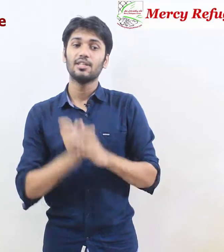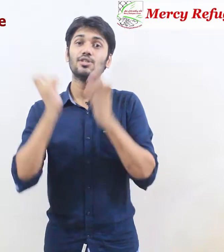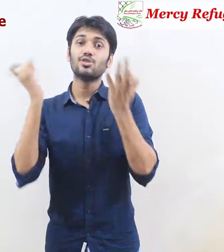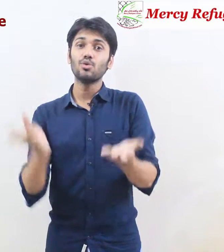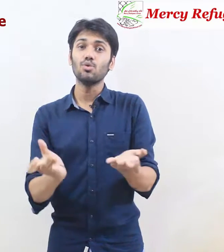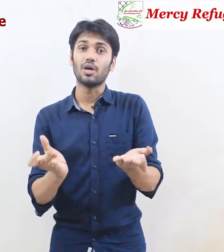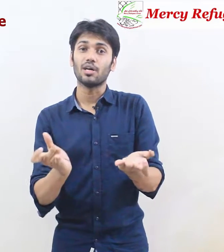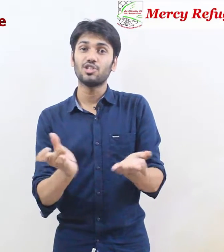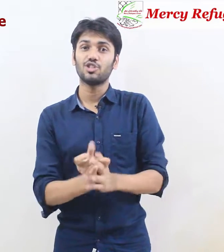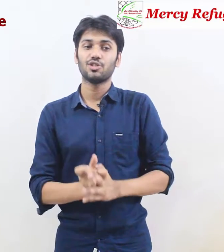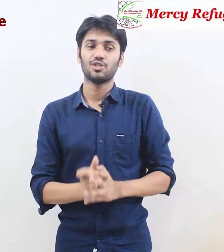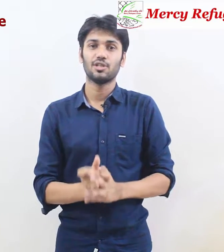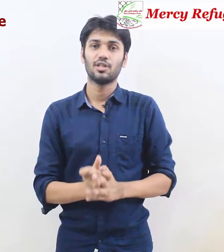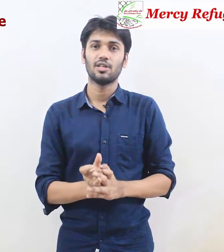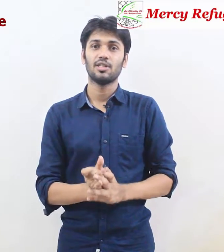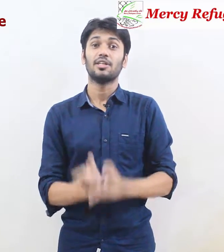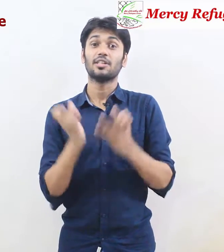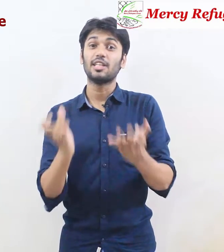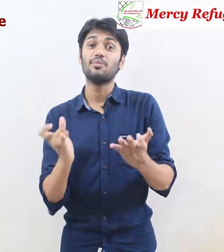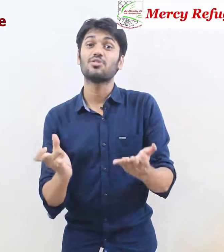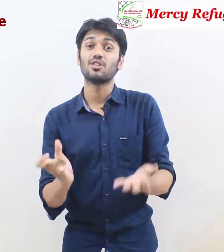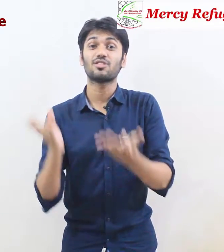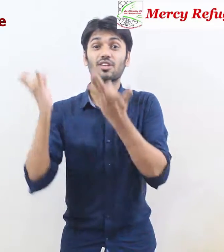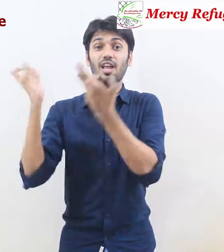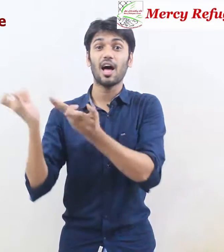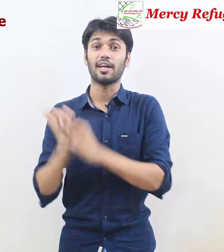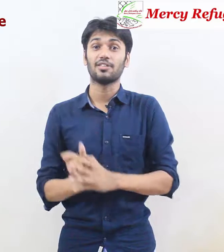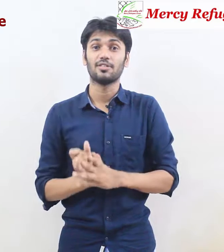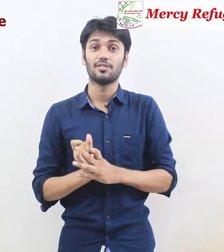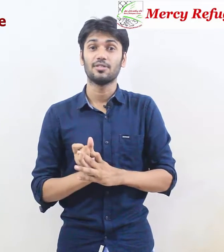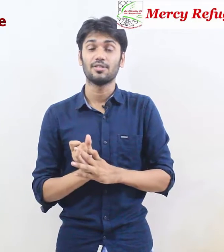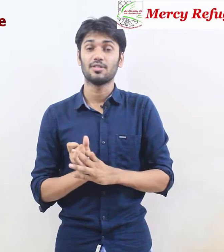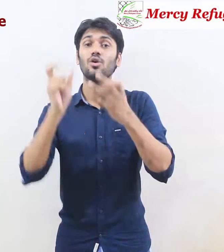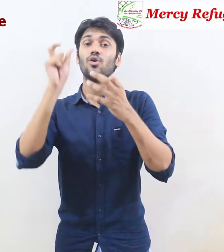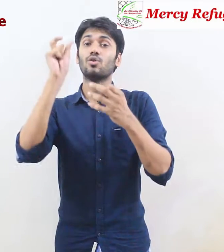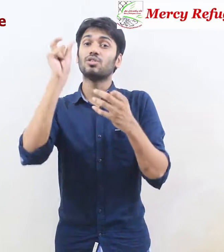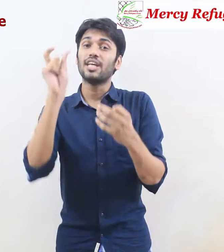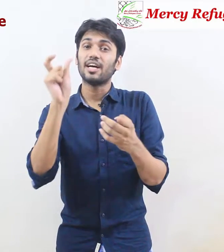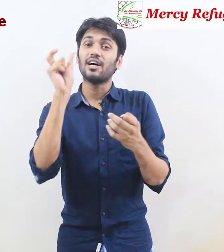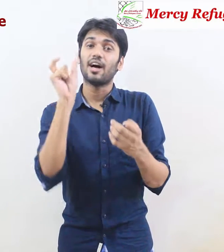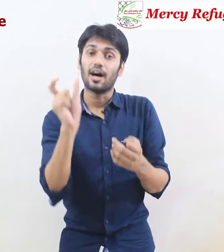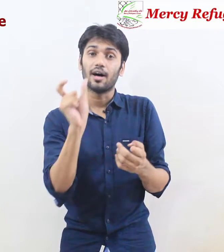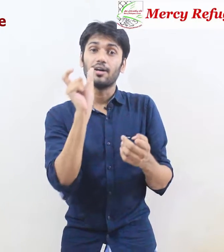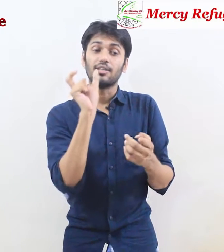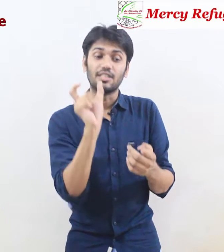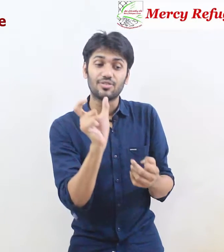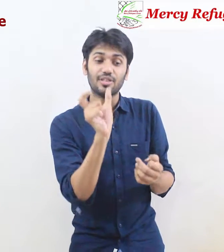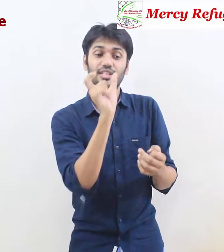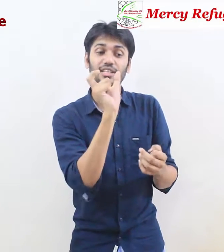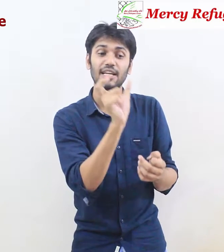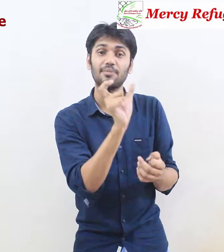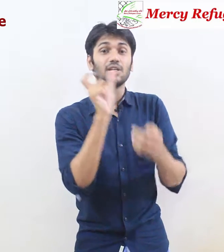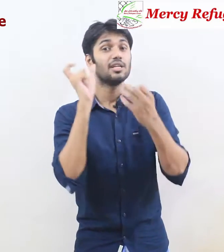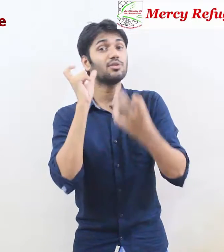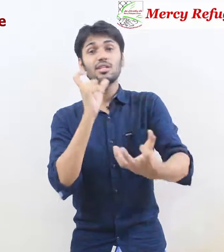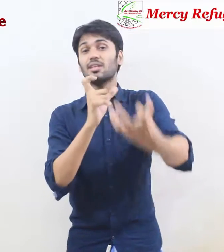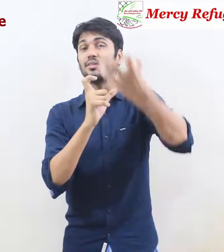Sugach gives us the light so there are different name you can